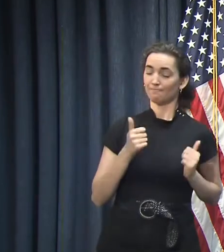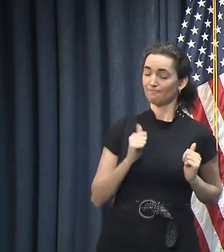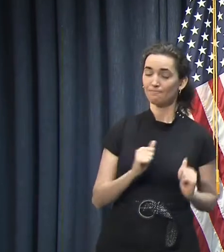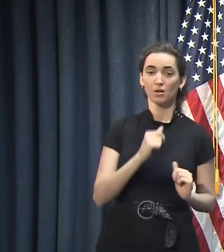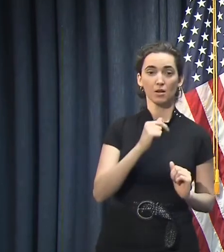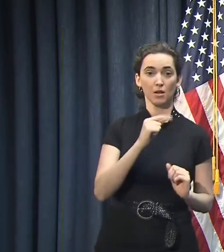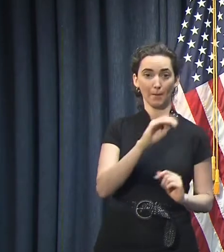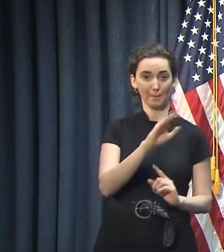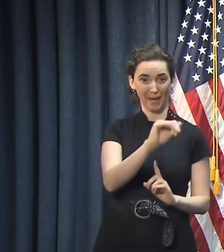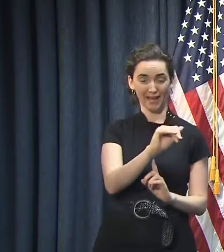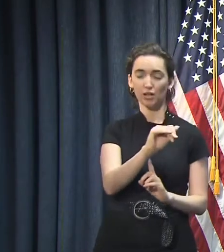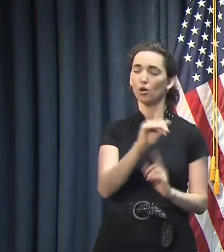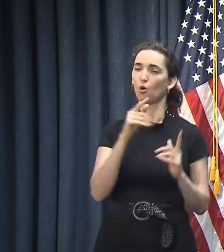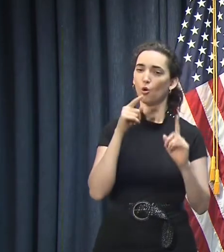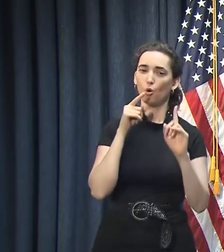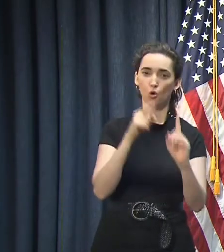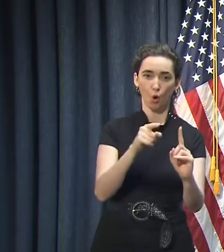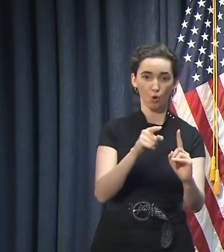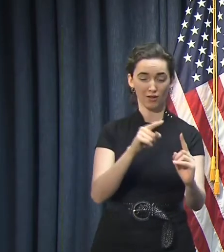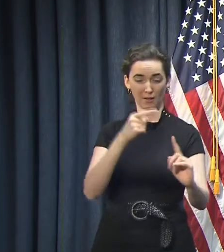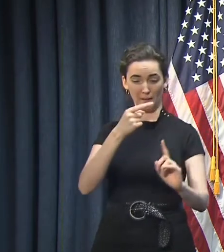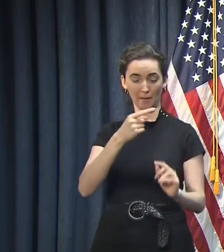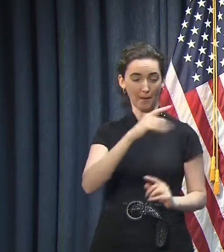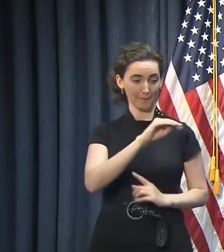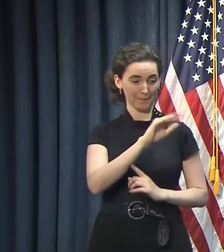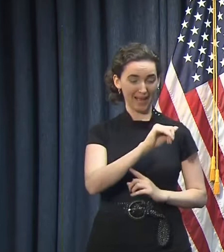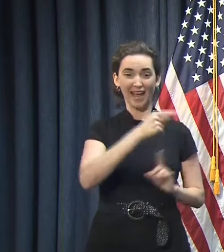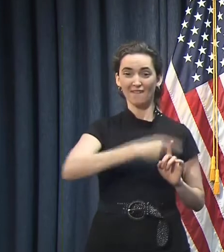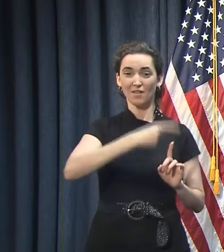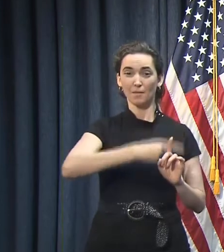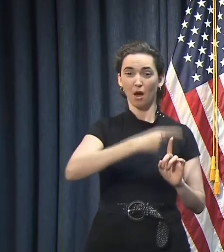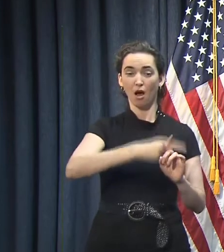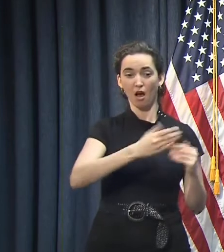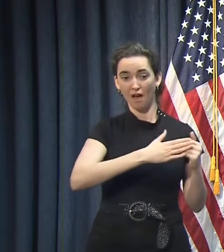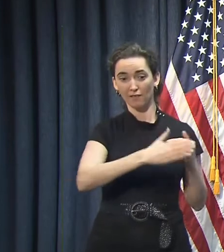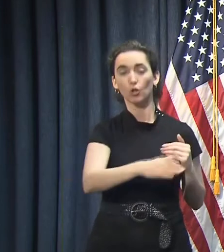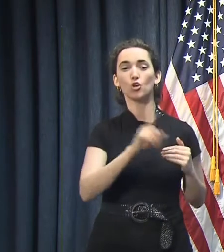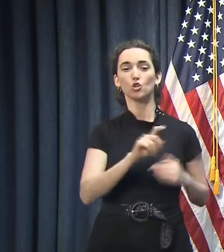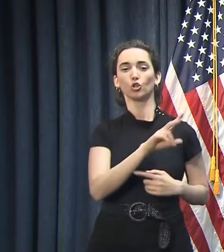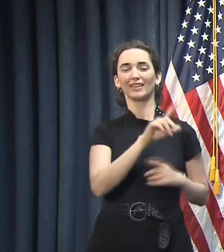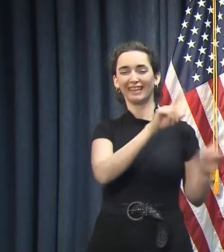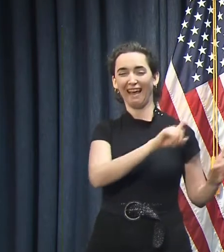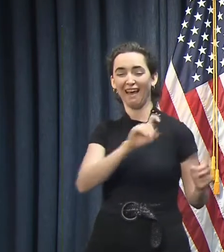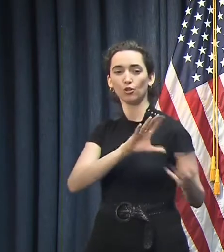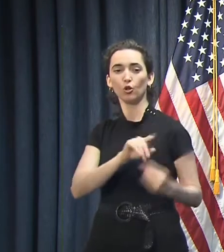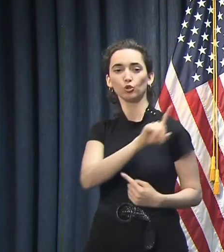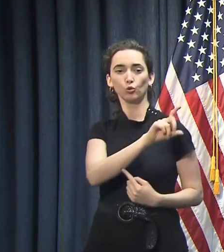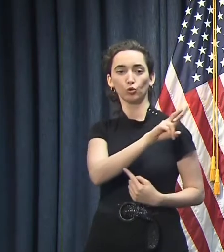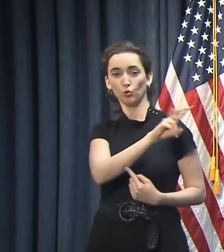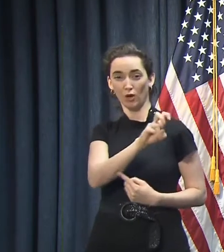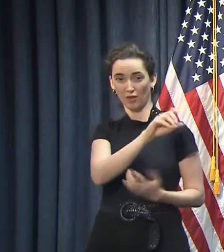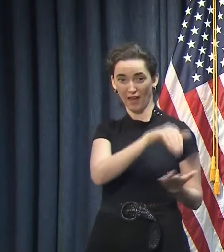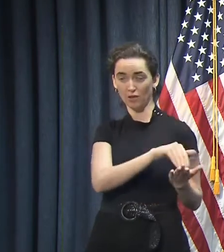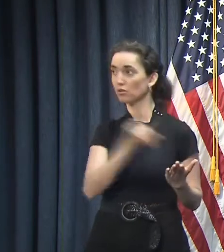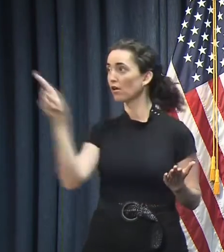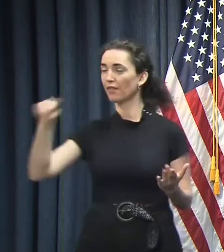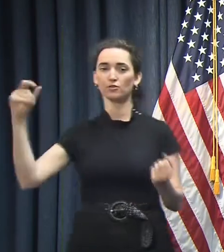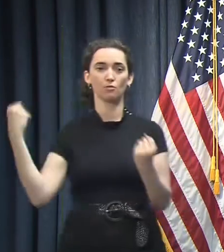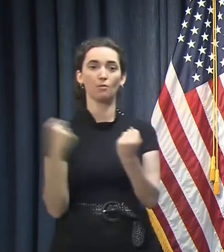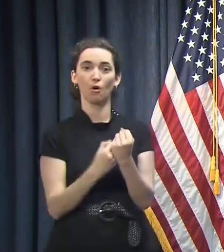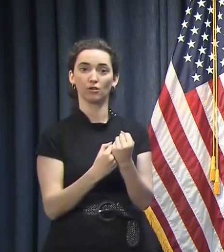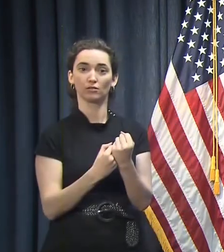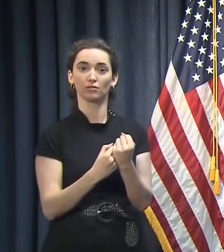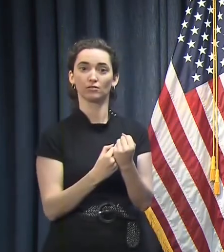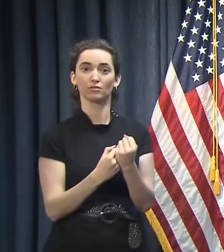of May, to reach 200,000 tests per month. That's a significant ramp up from where we are right now. We just